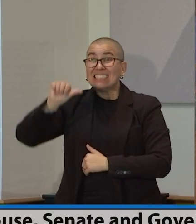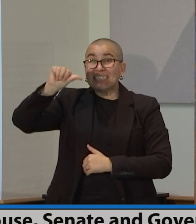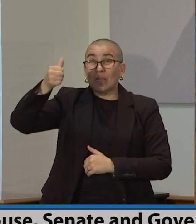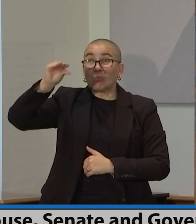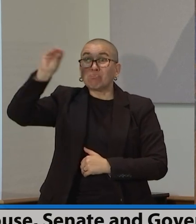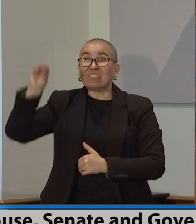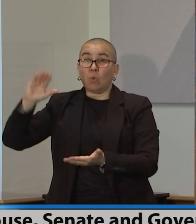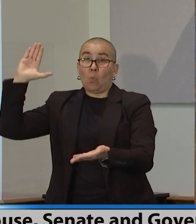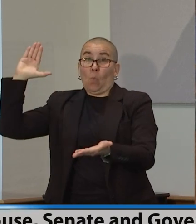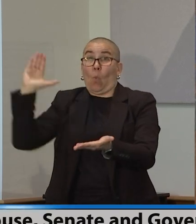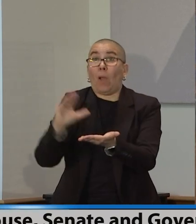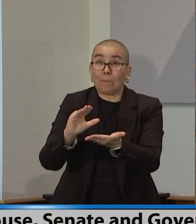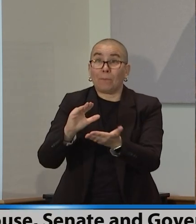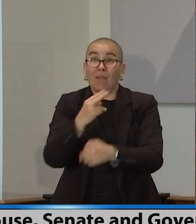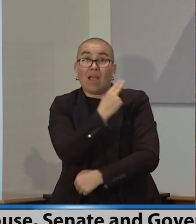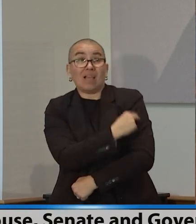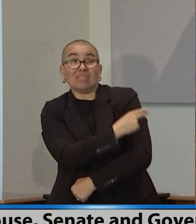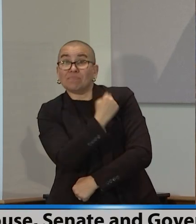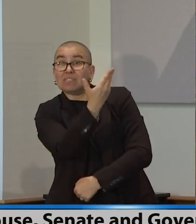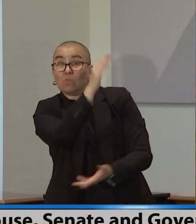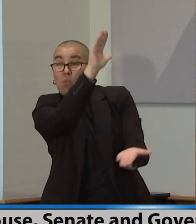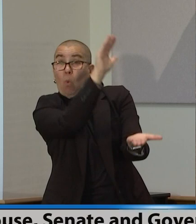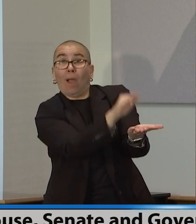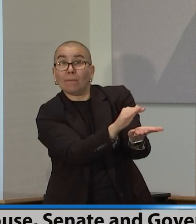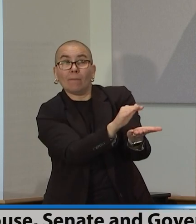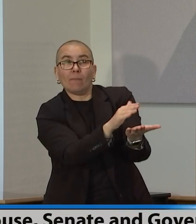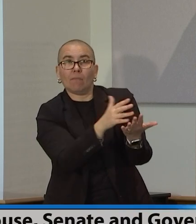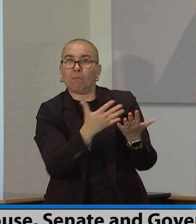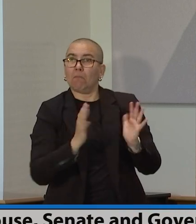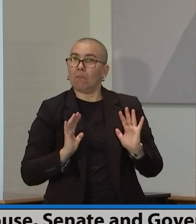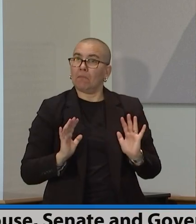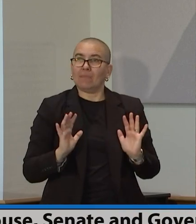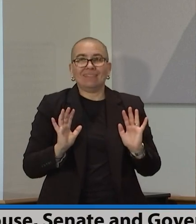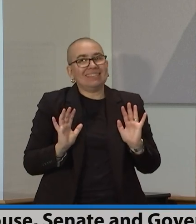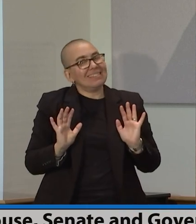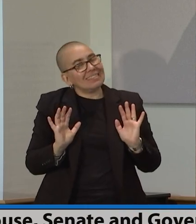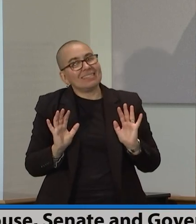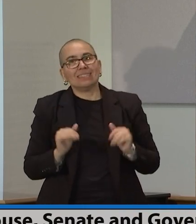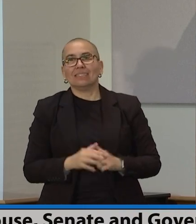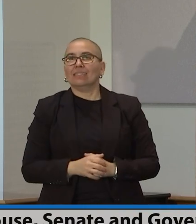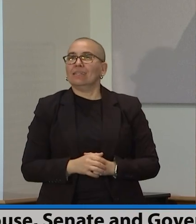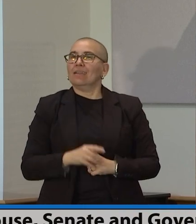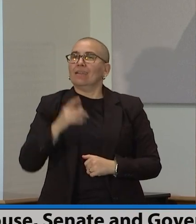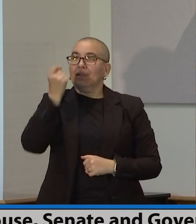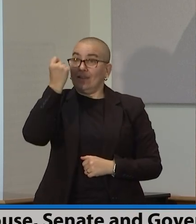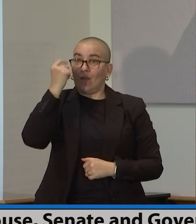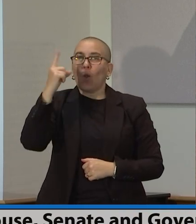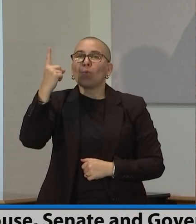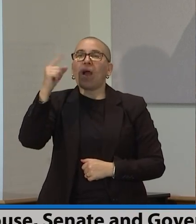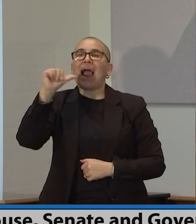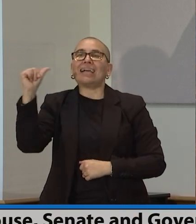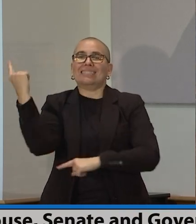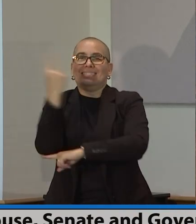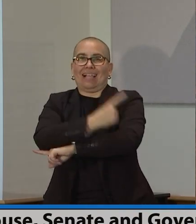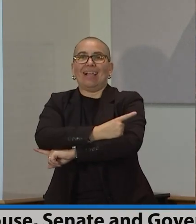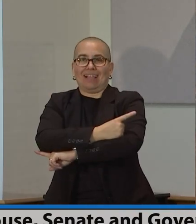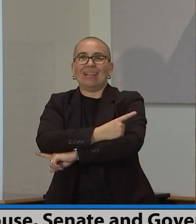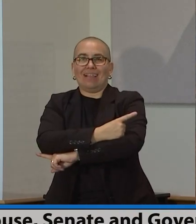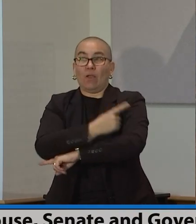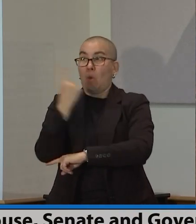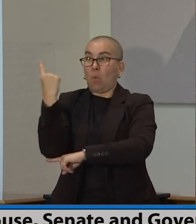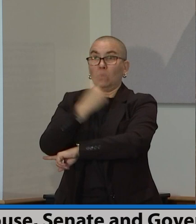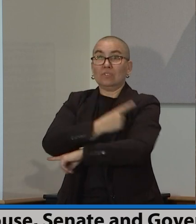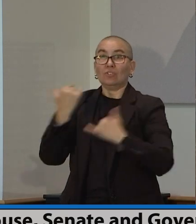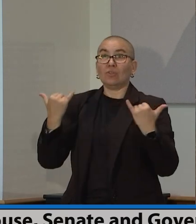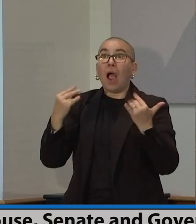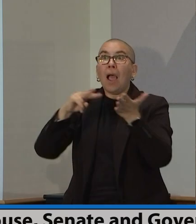we think we're getting to that point as Jan would tell me one day does not make a pattern, but we've seen this dropping off. We knew that we managed this as we were in the